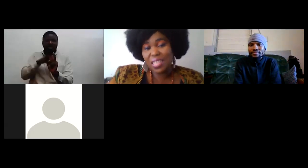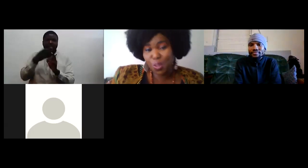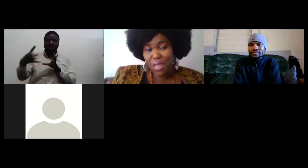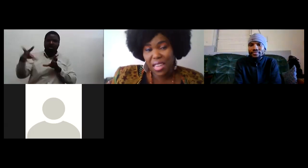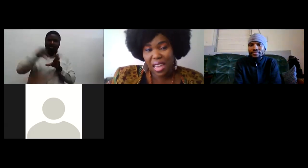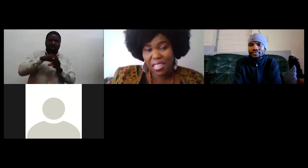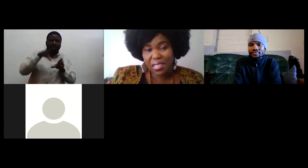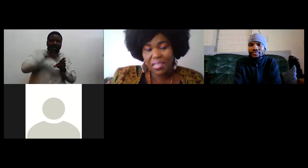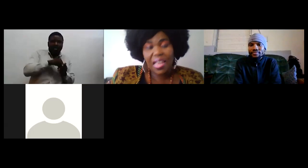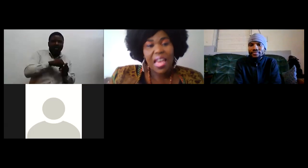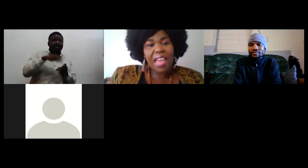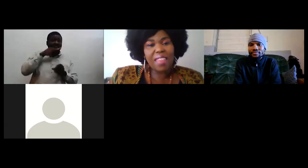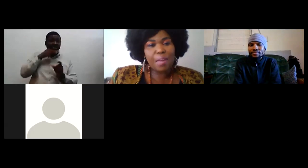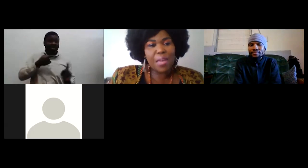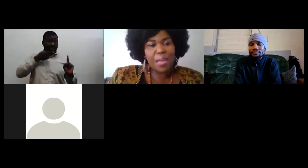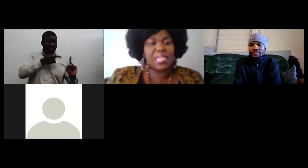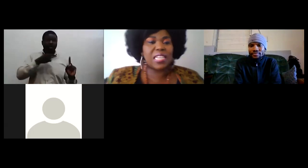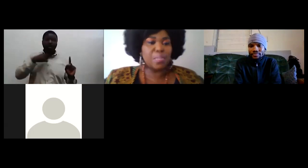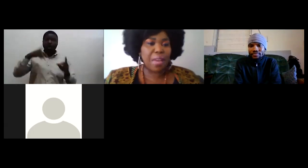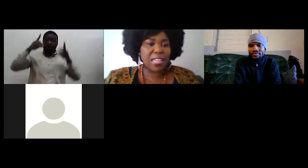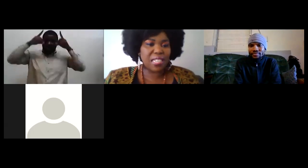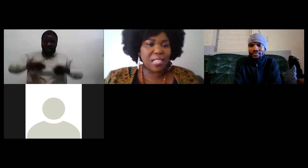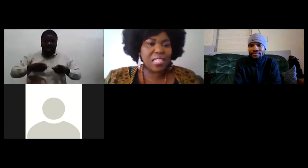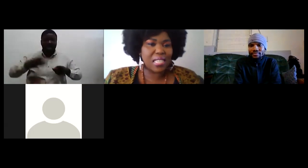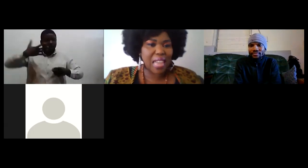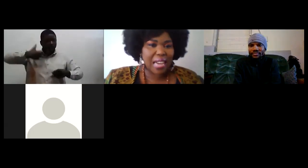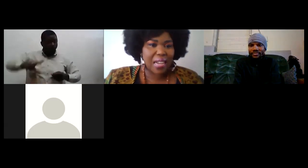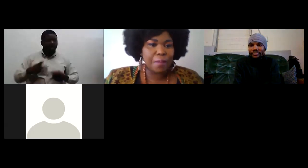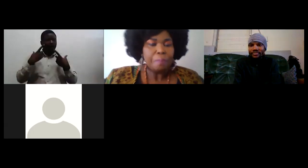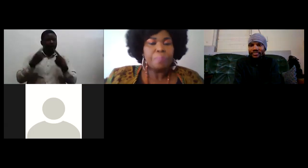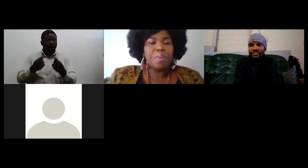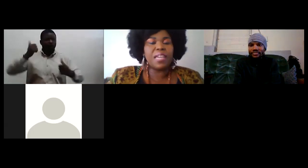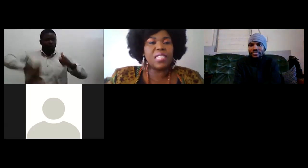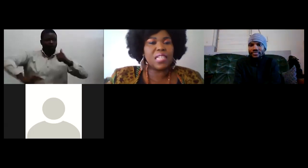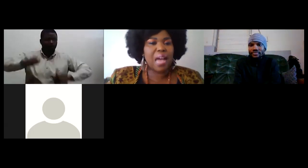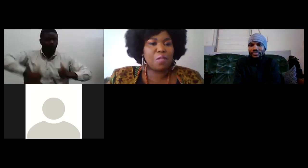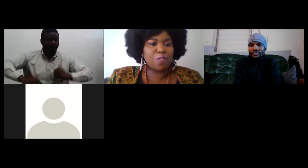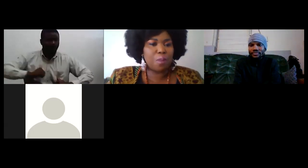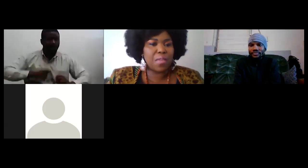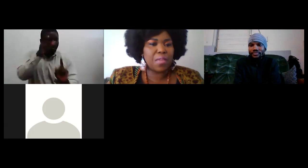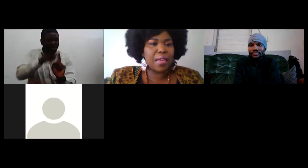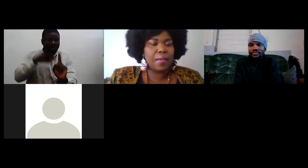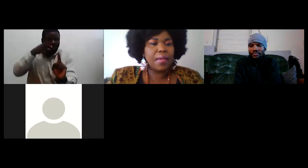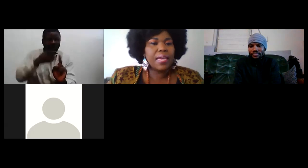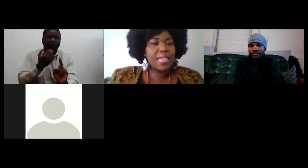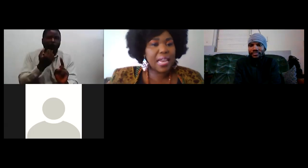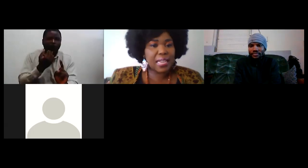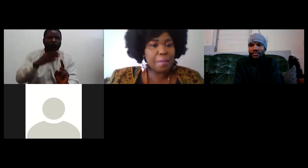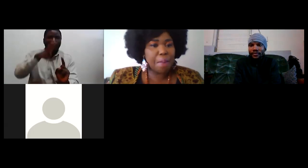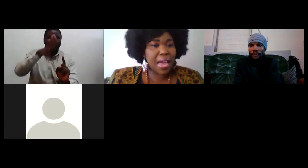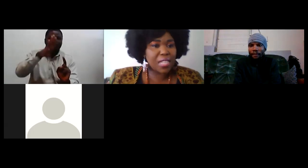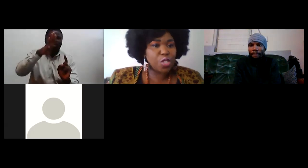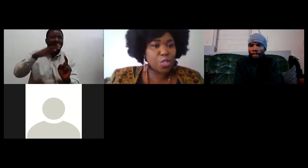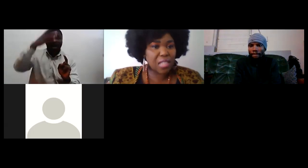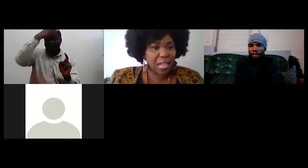decided to take action and that person is berrington sisilana berrington comes from the hearing